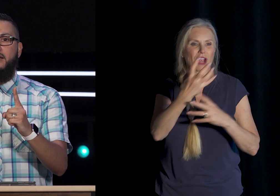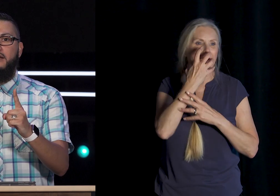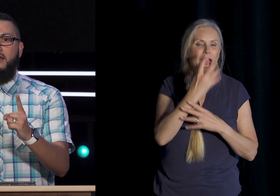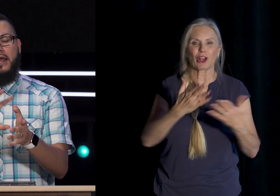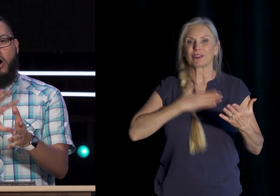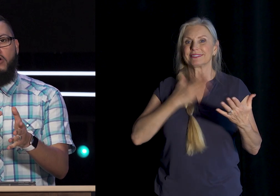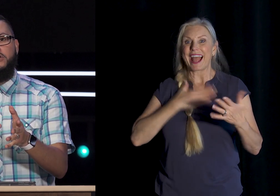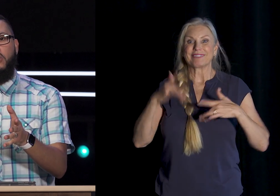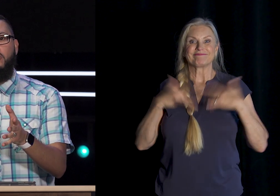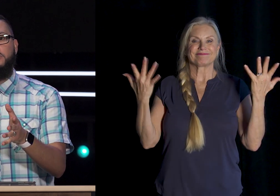In All The Psalms